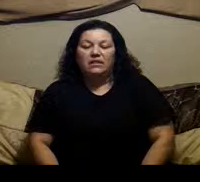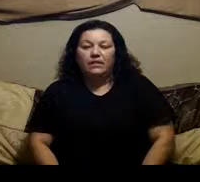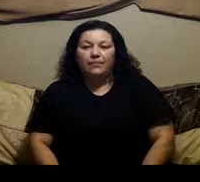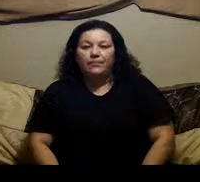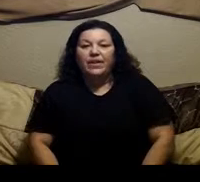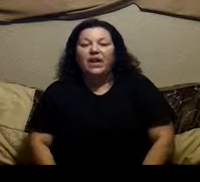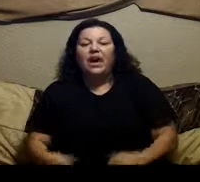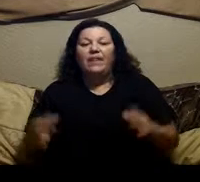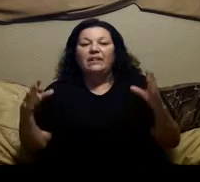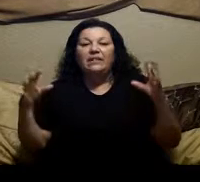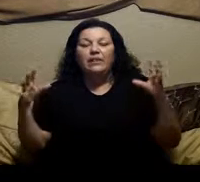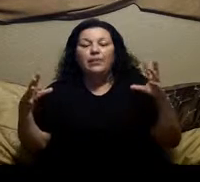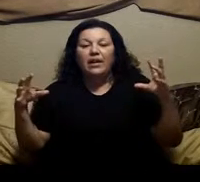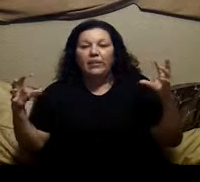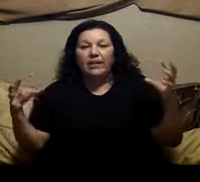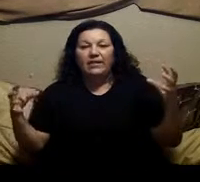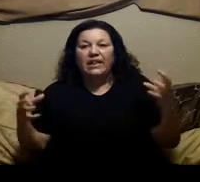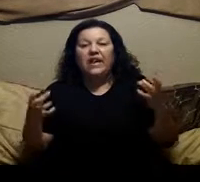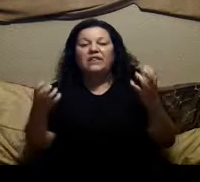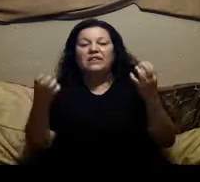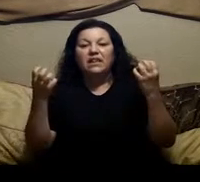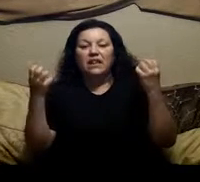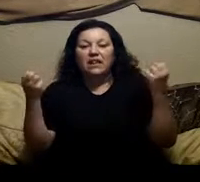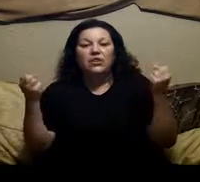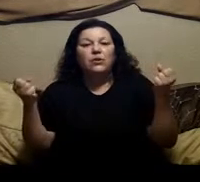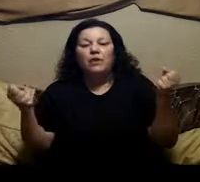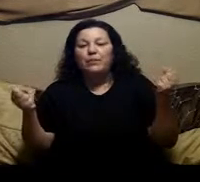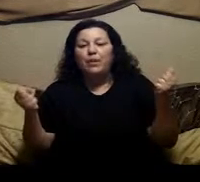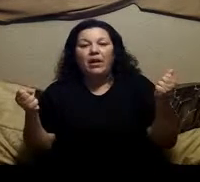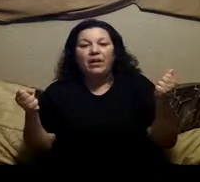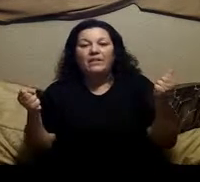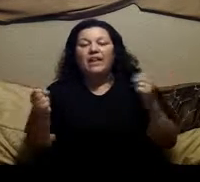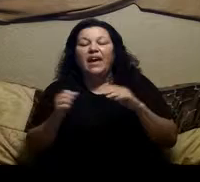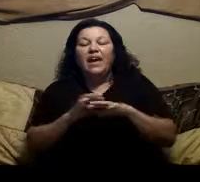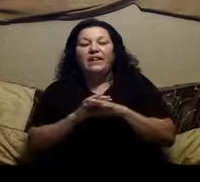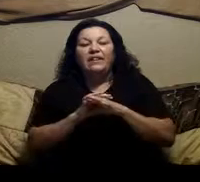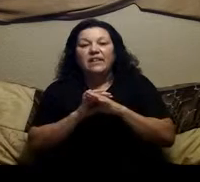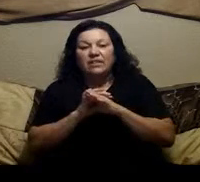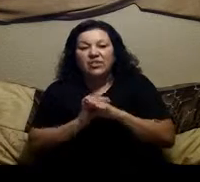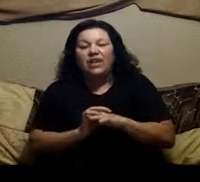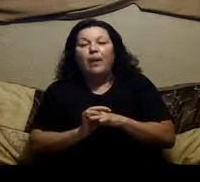Intestines and that slippery elm is going to get into all those pockets and it's going to stop